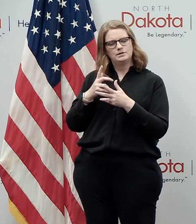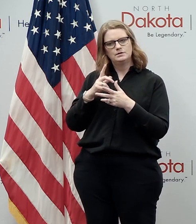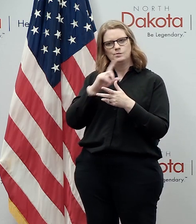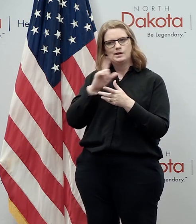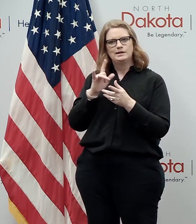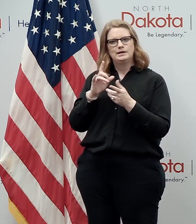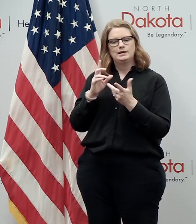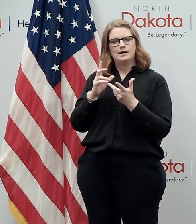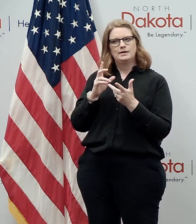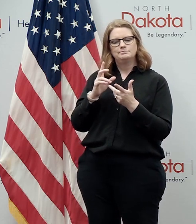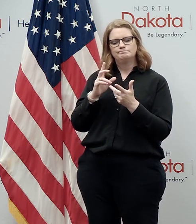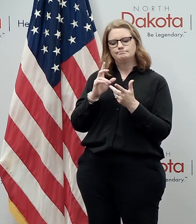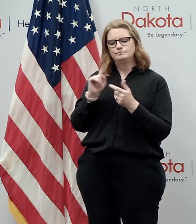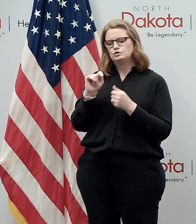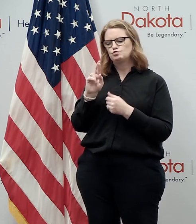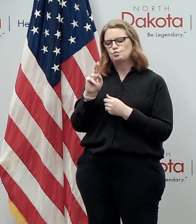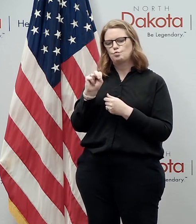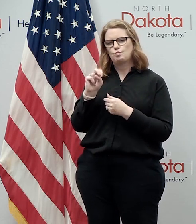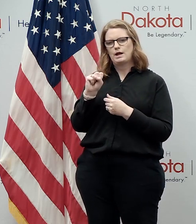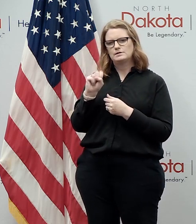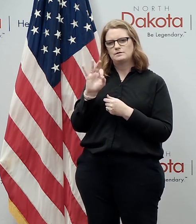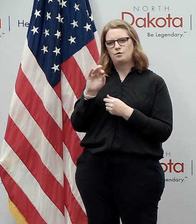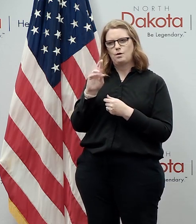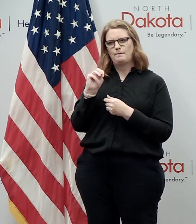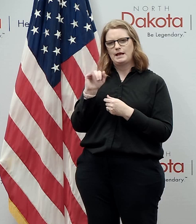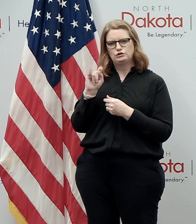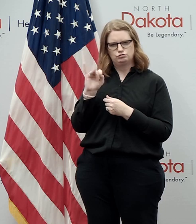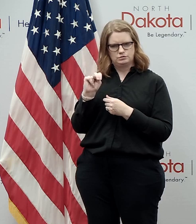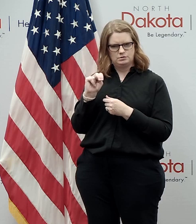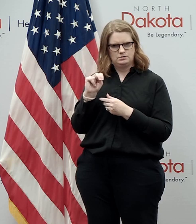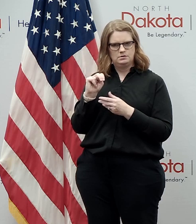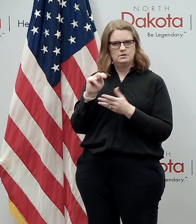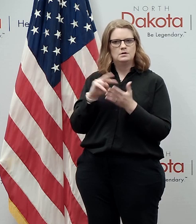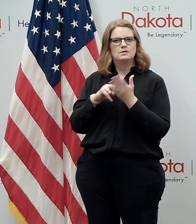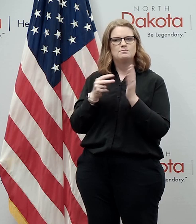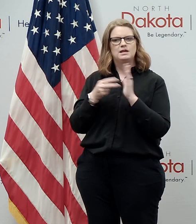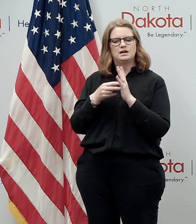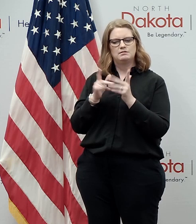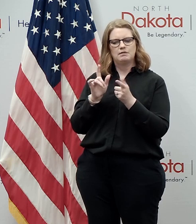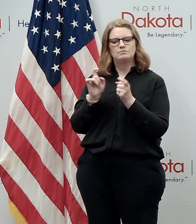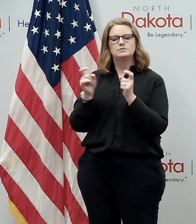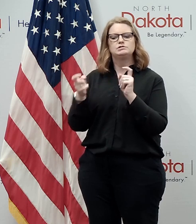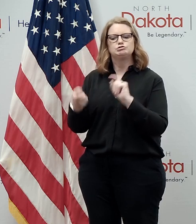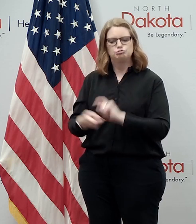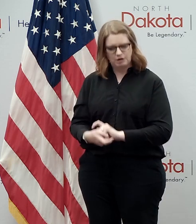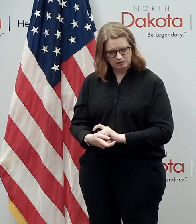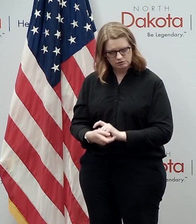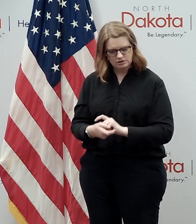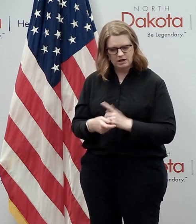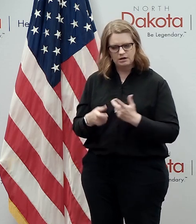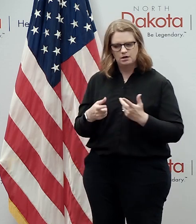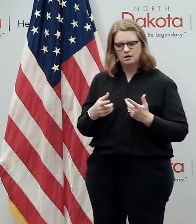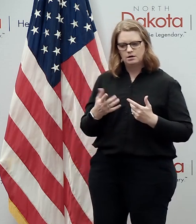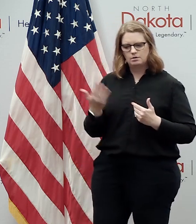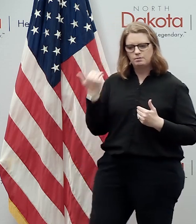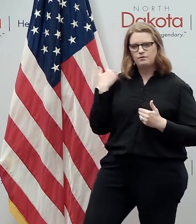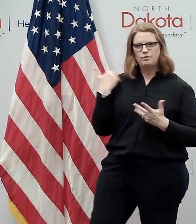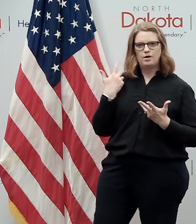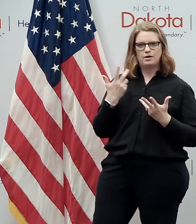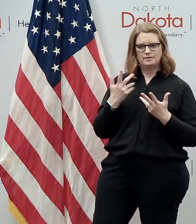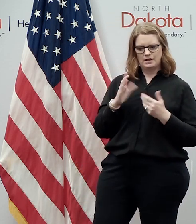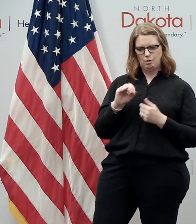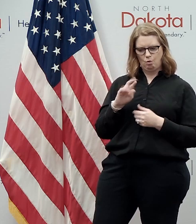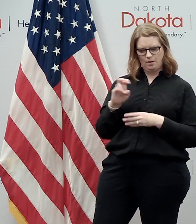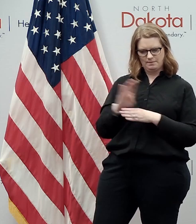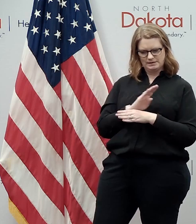this much disruption and this much chaos particularly in terms of the core business processes of government everything from you know how we teach a college class